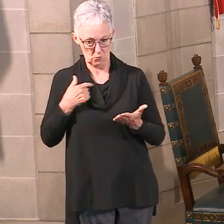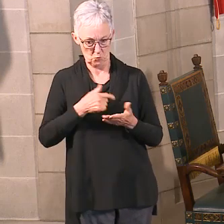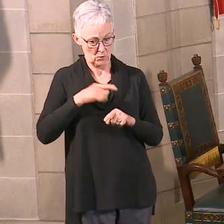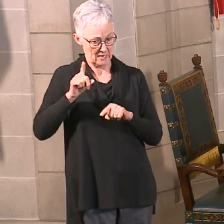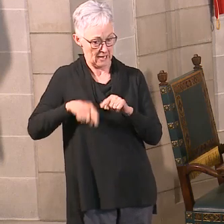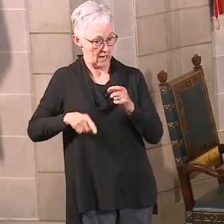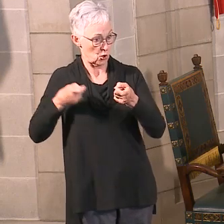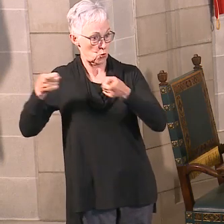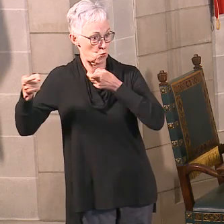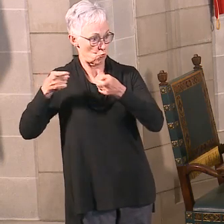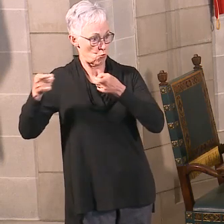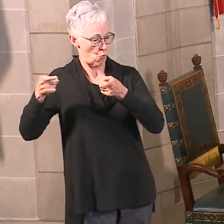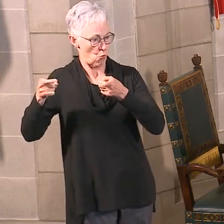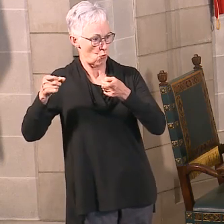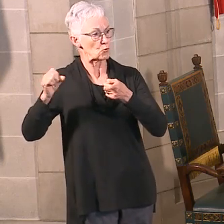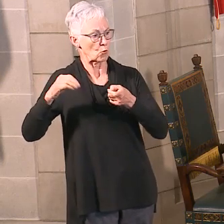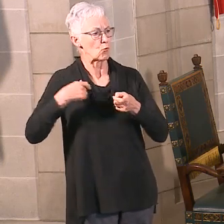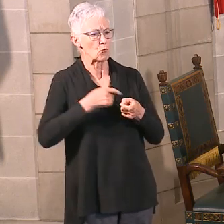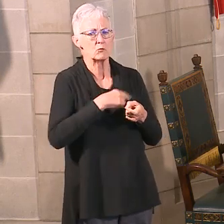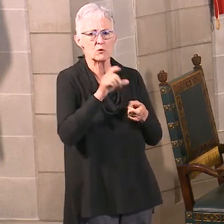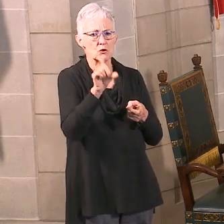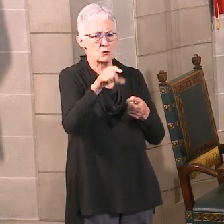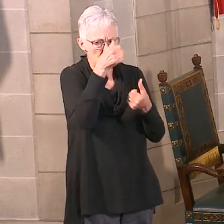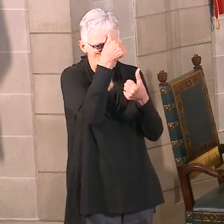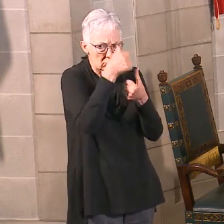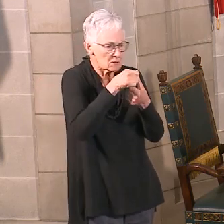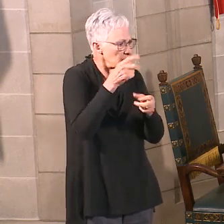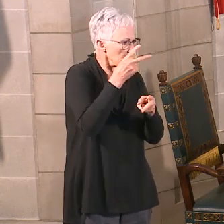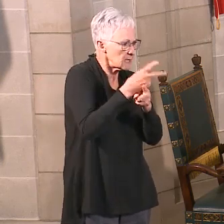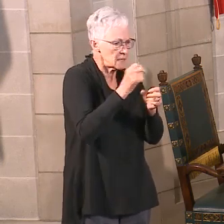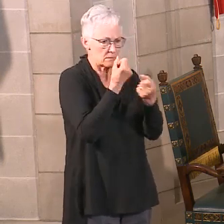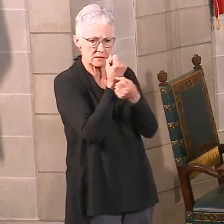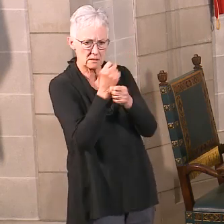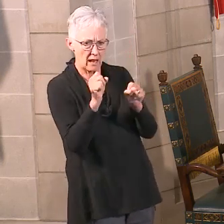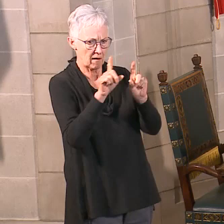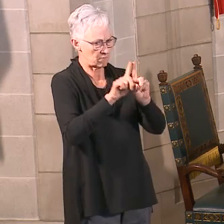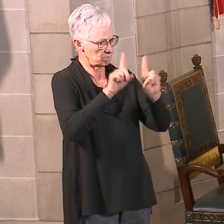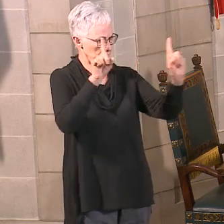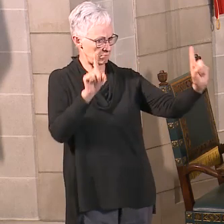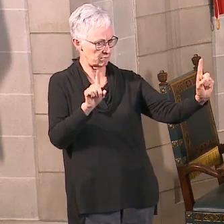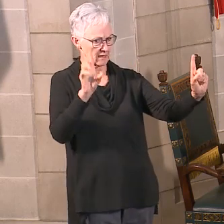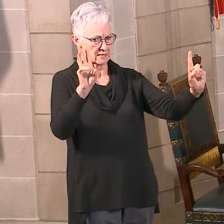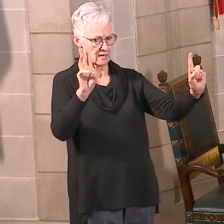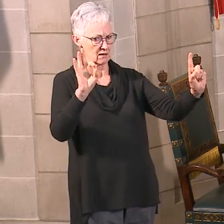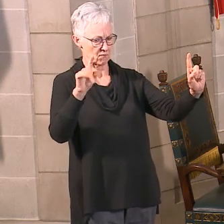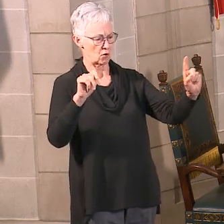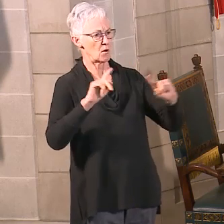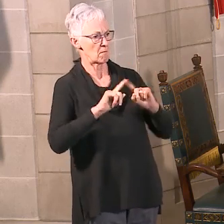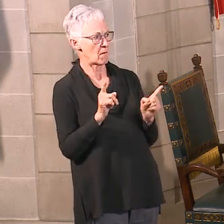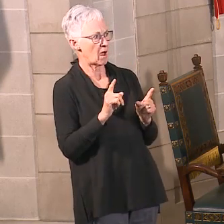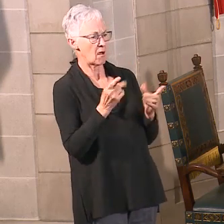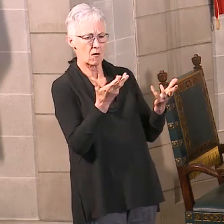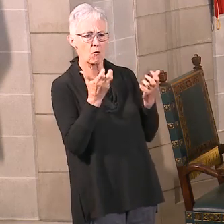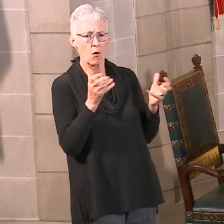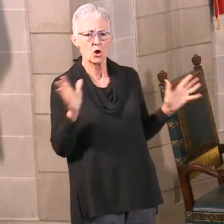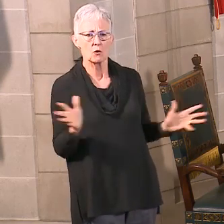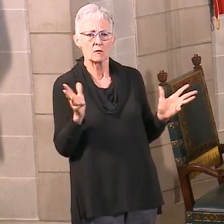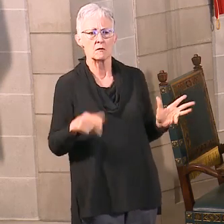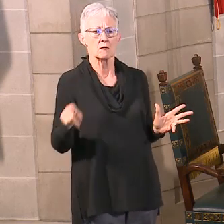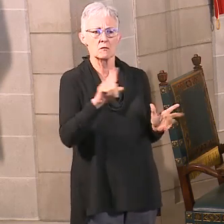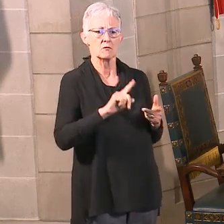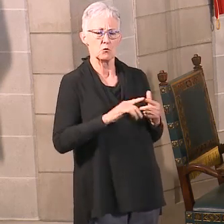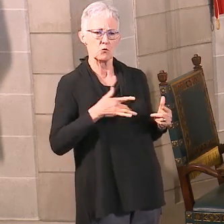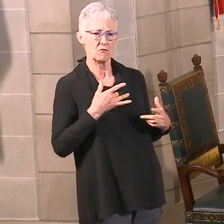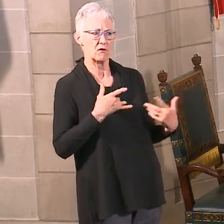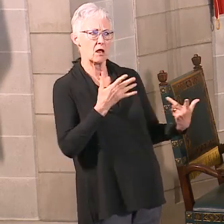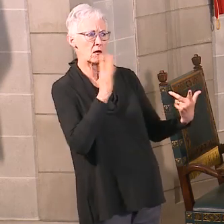to practice safe social distancing, but stay connected. We have so many people in our lives.